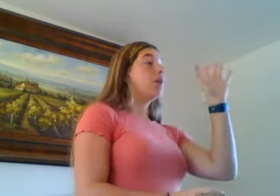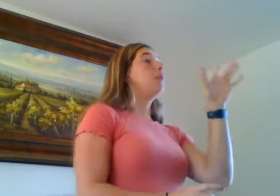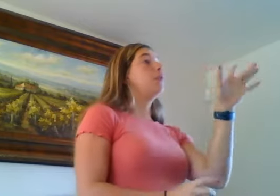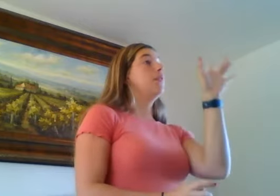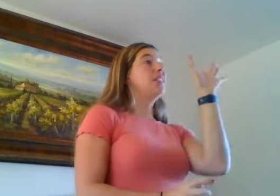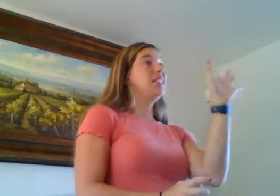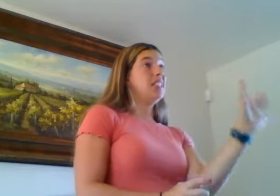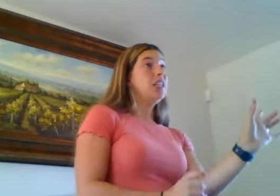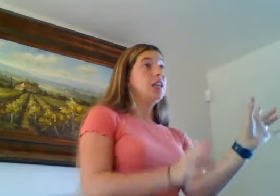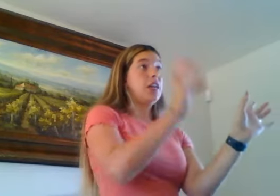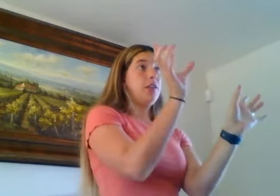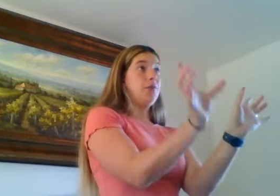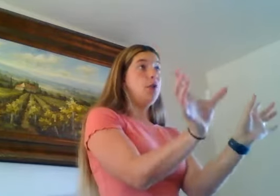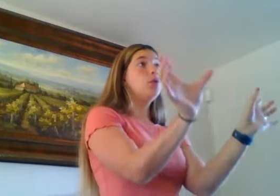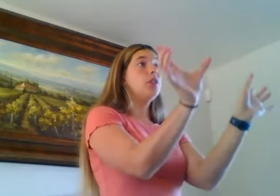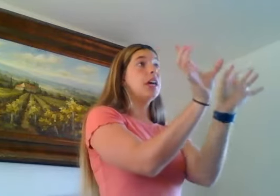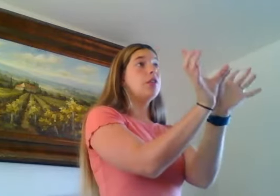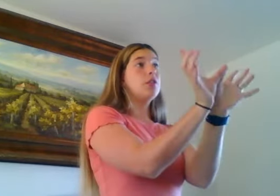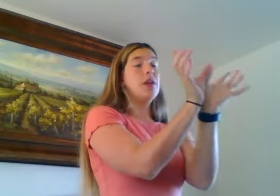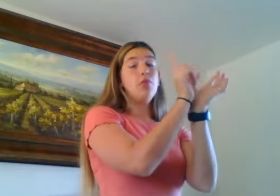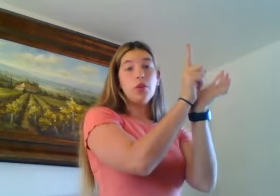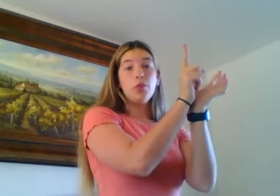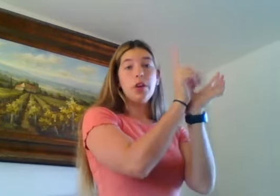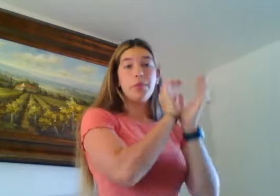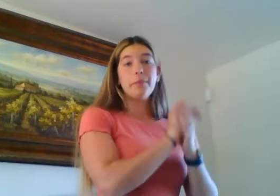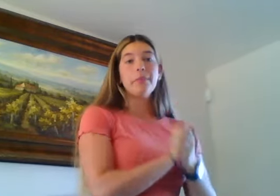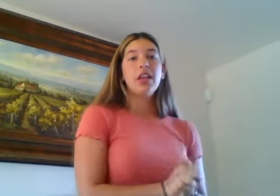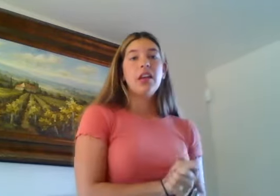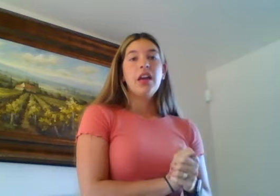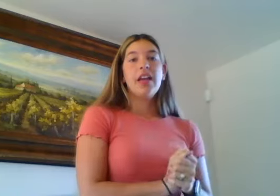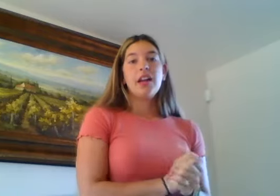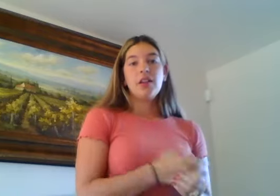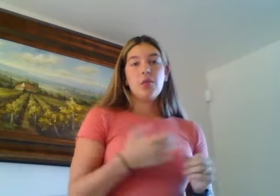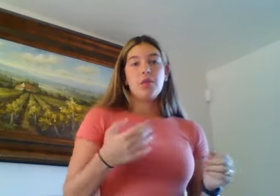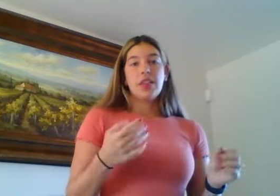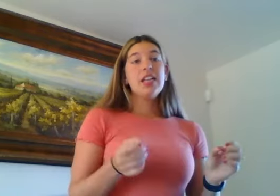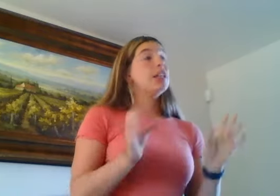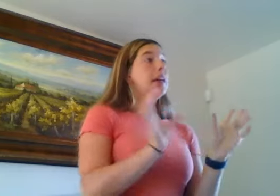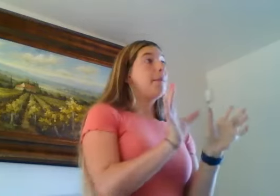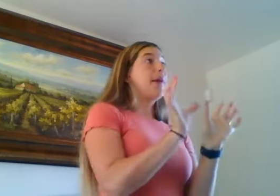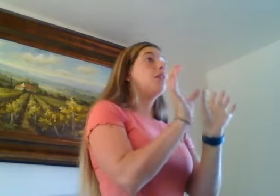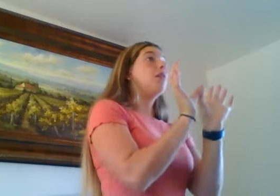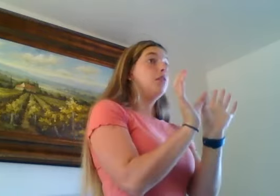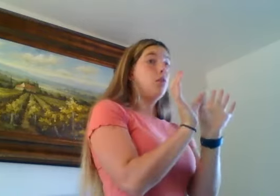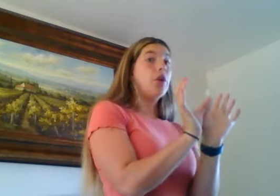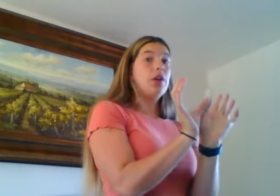composed of sea and food together to make one word. And that is a compound word.